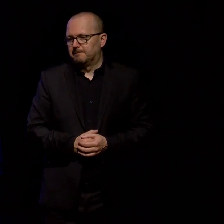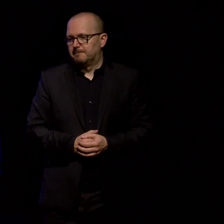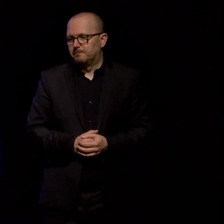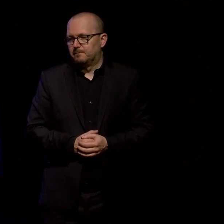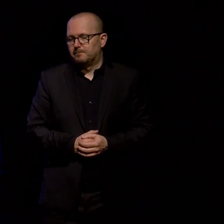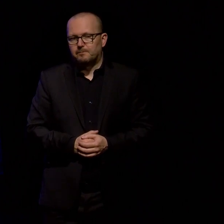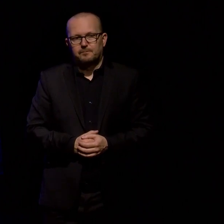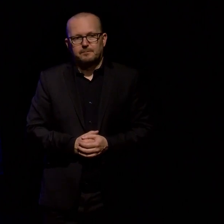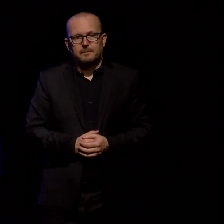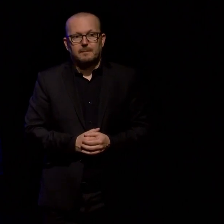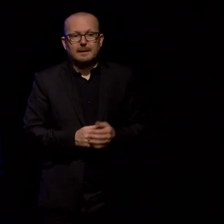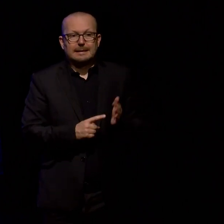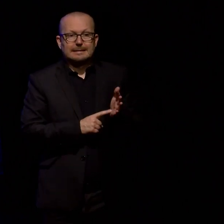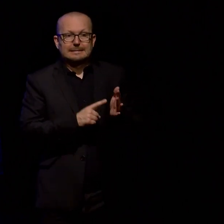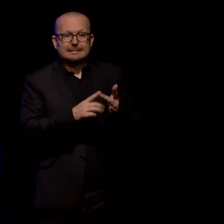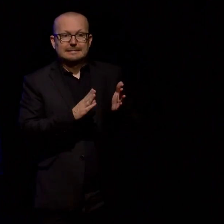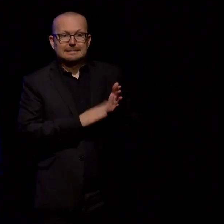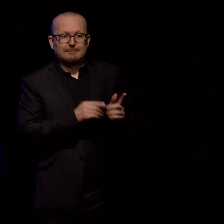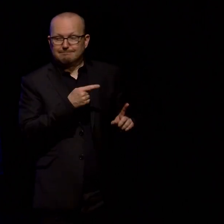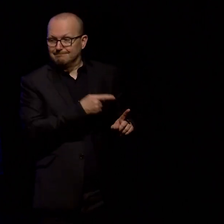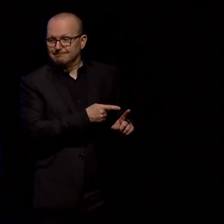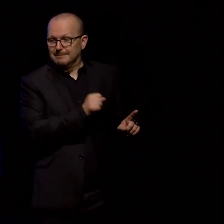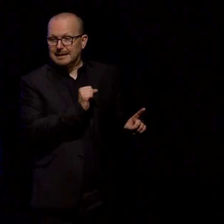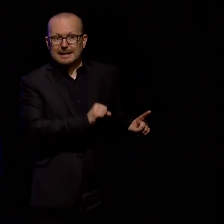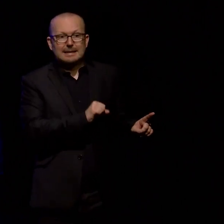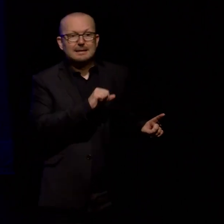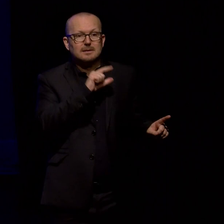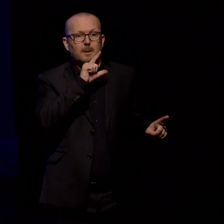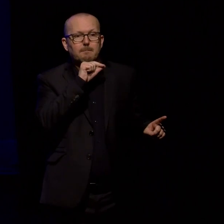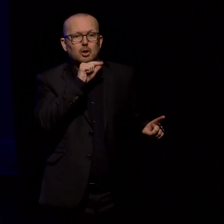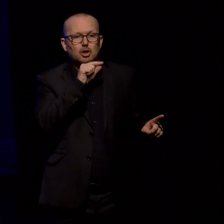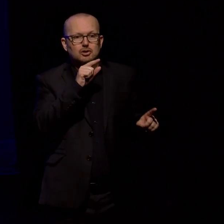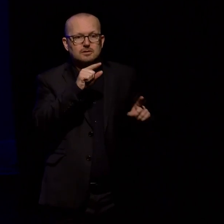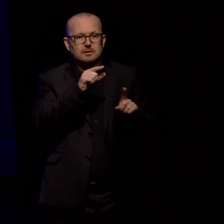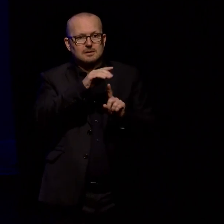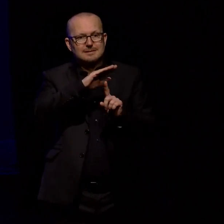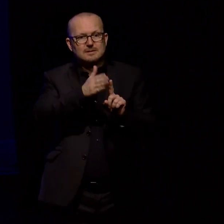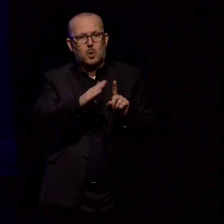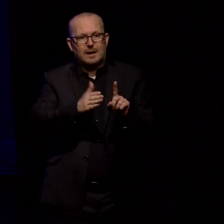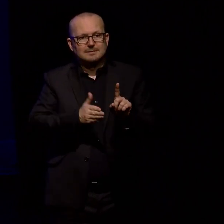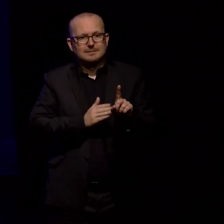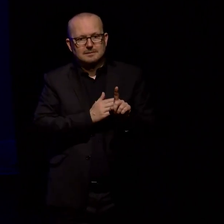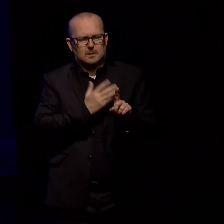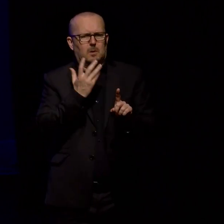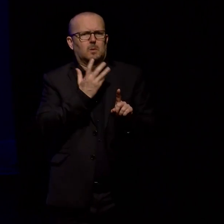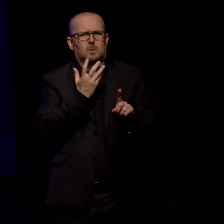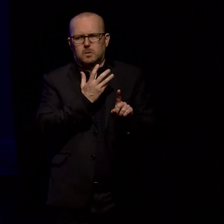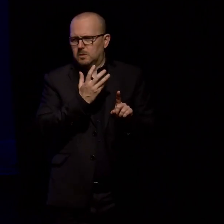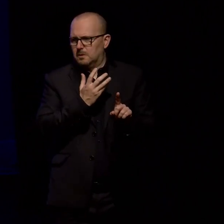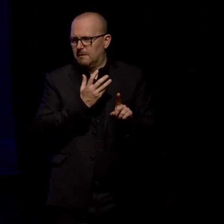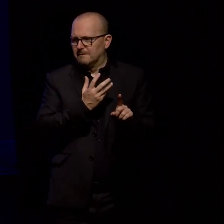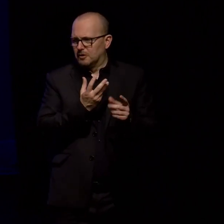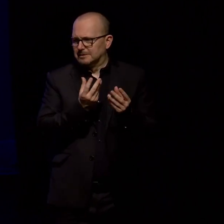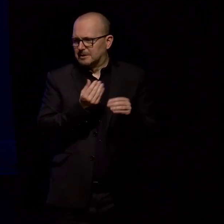Tim's bird silhouettes are doing subtle but crucial work here another